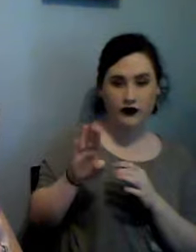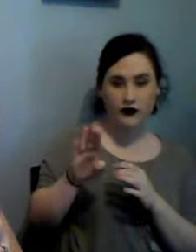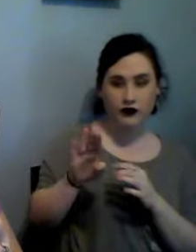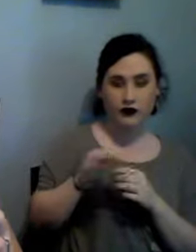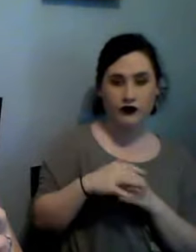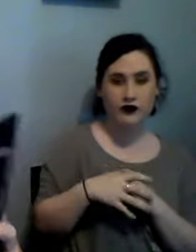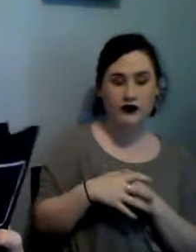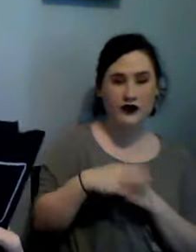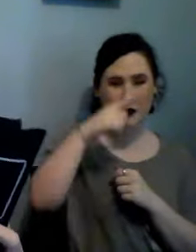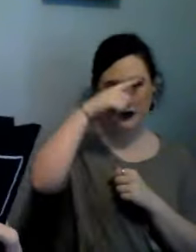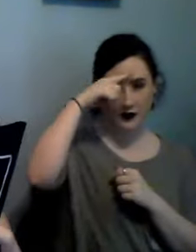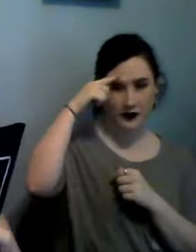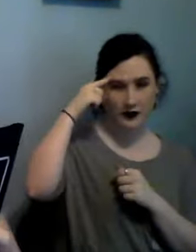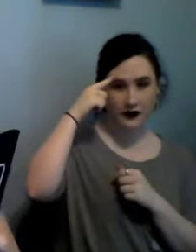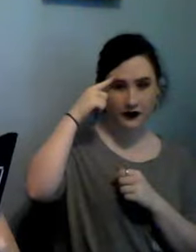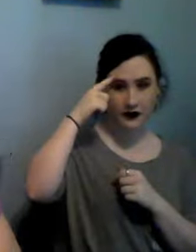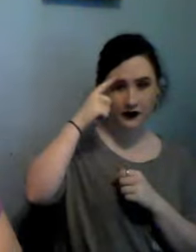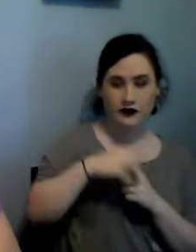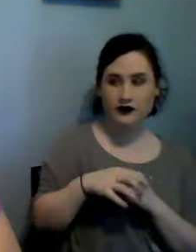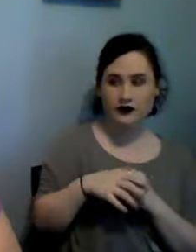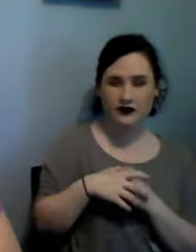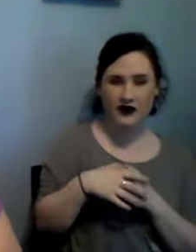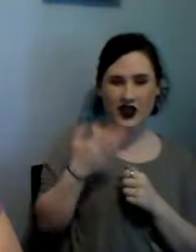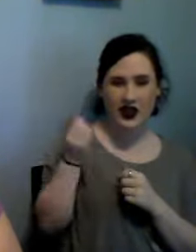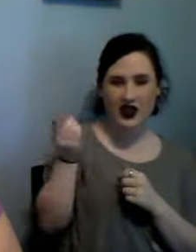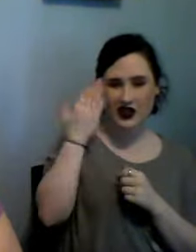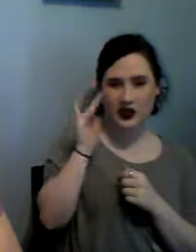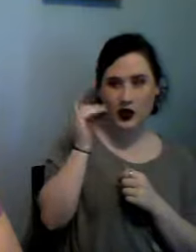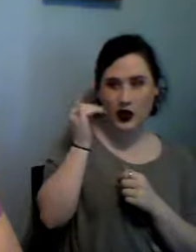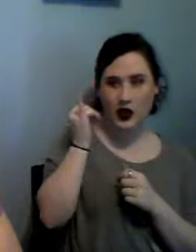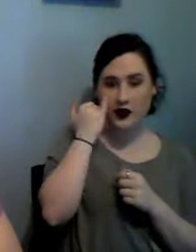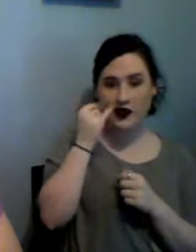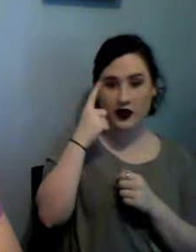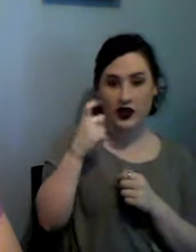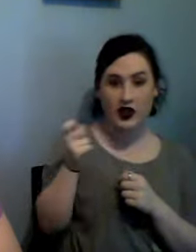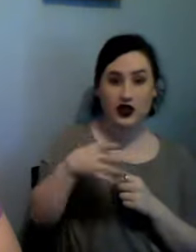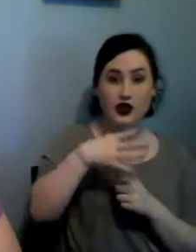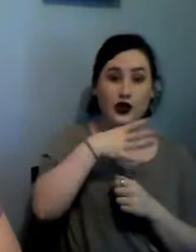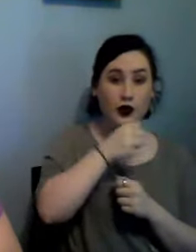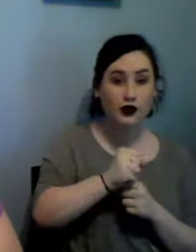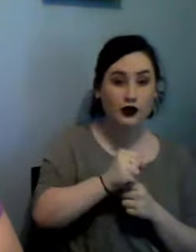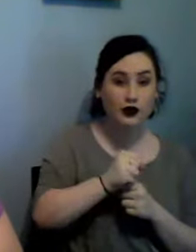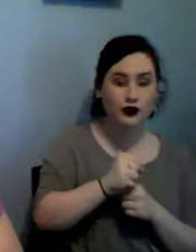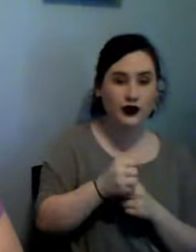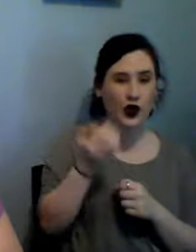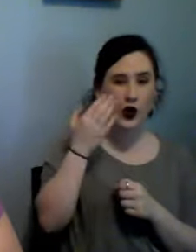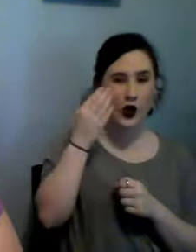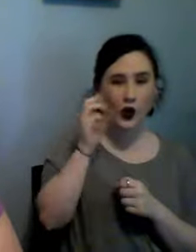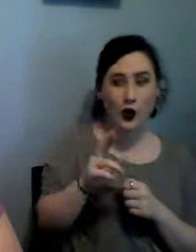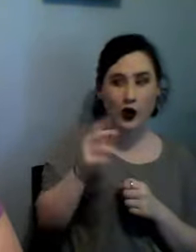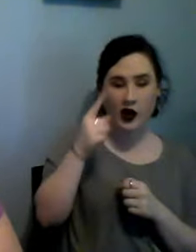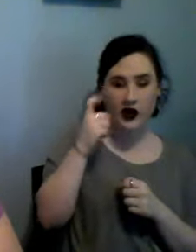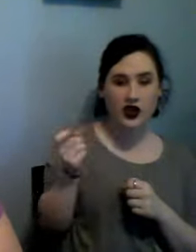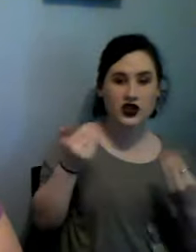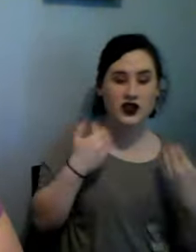I don't know if it's because I'm older I don't know if it's because I have something wrong with my eye but